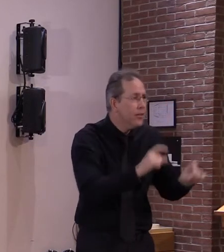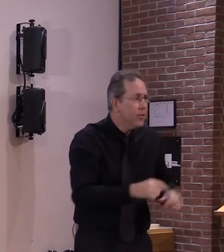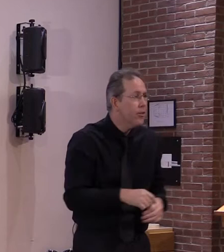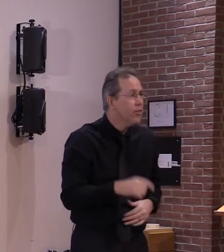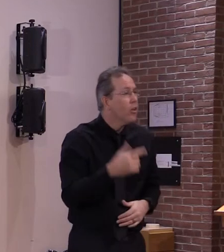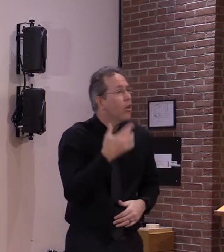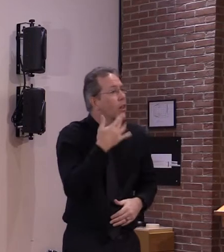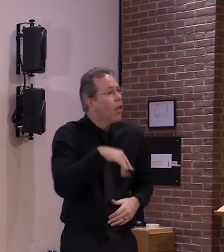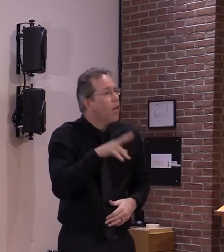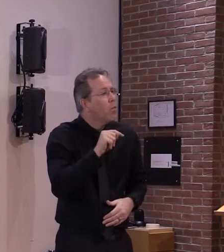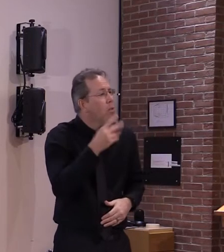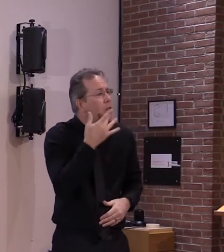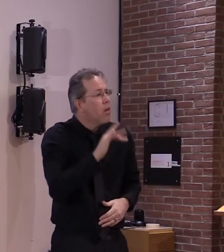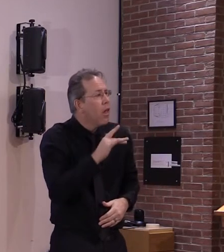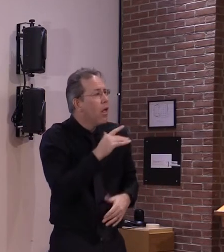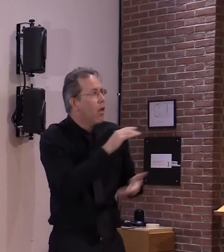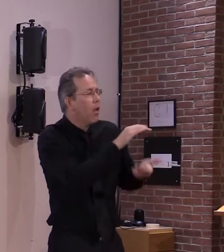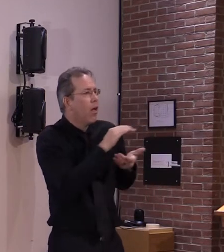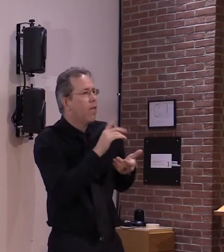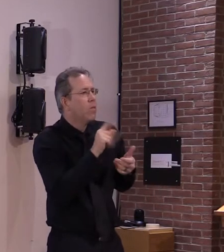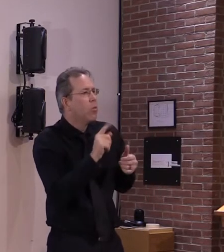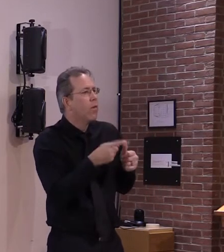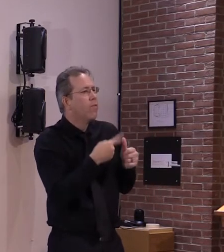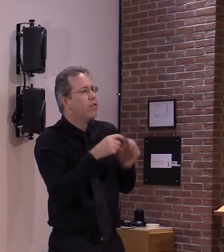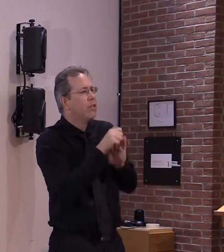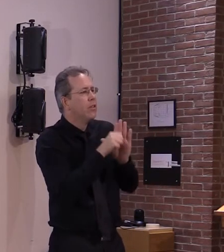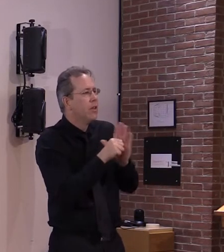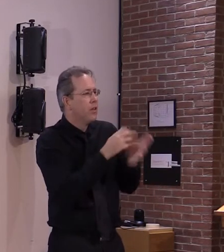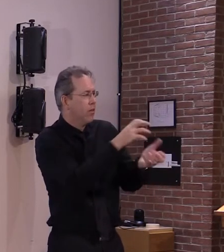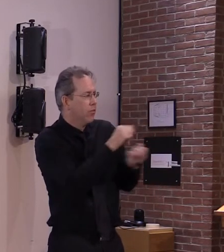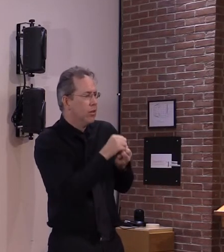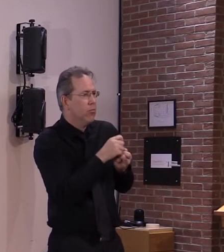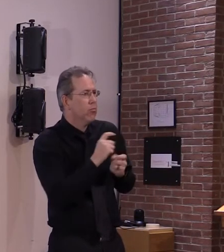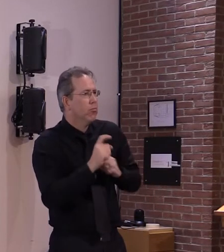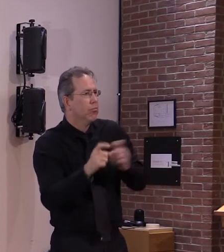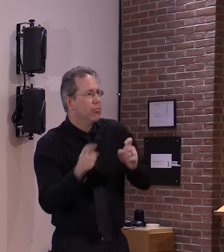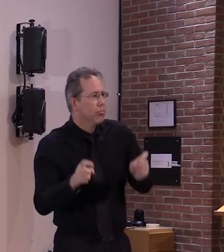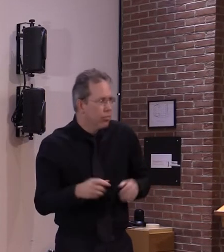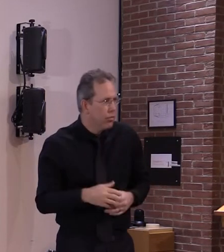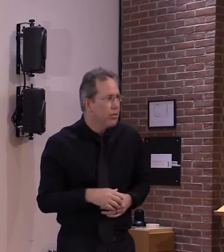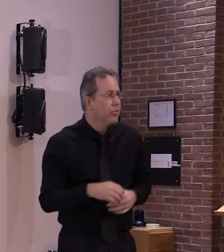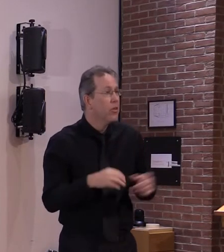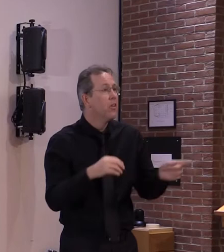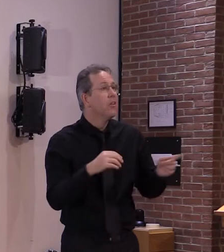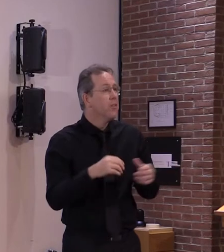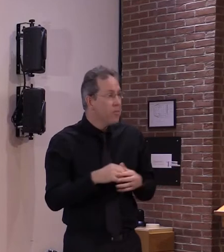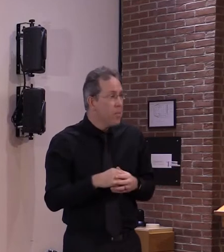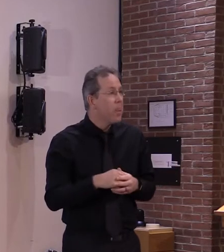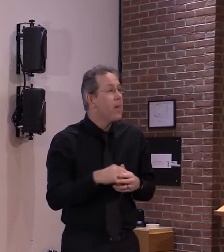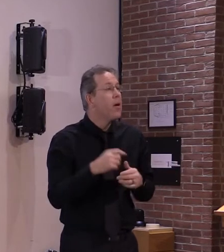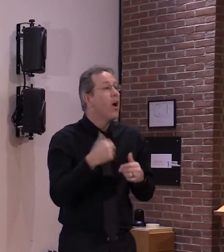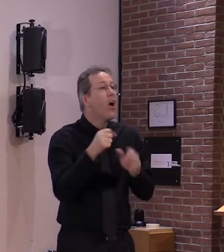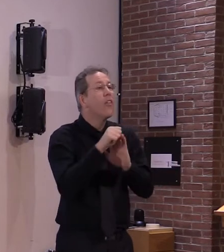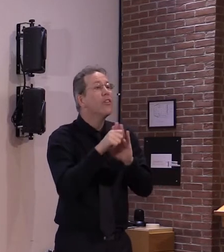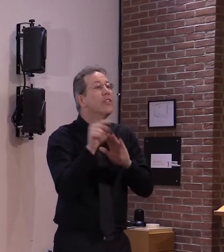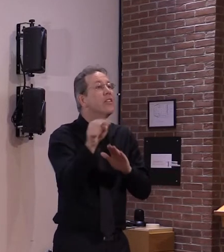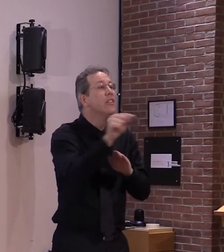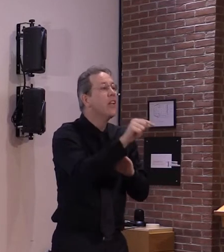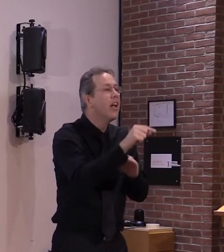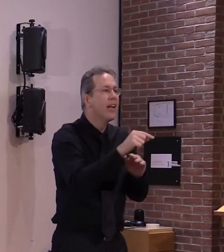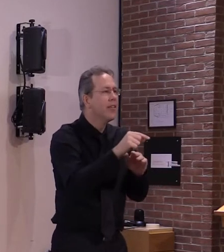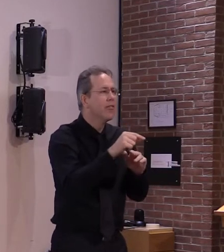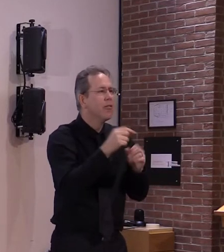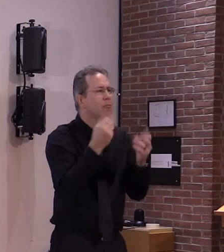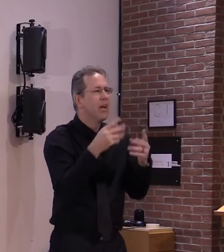to people in long-term care because many governors across the country wanted to